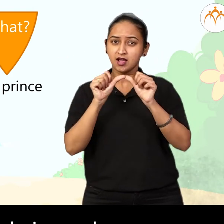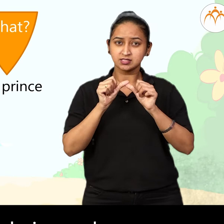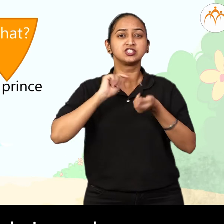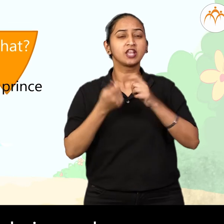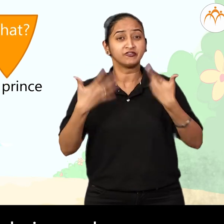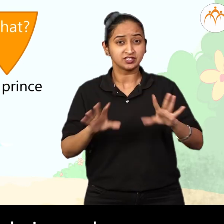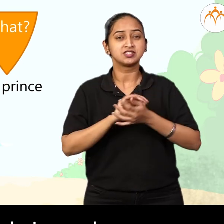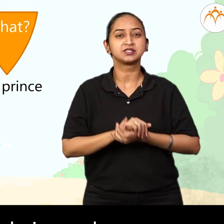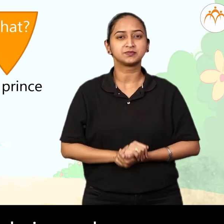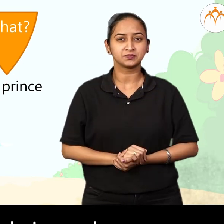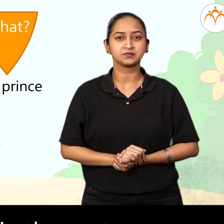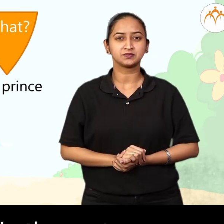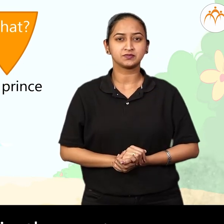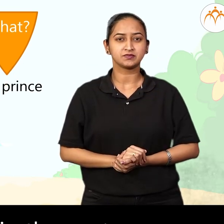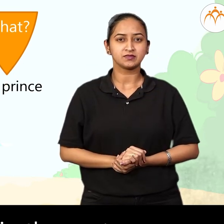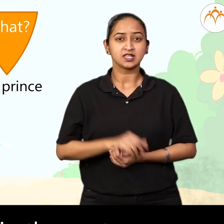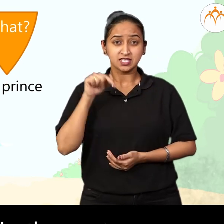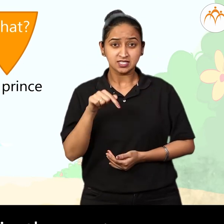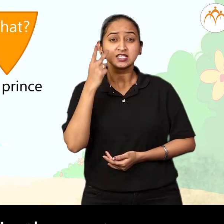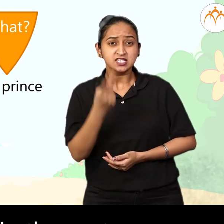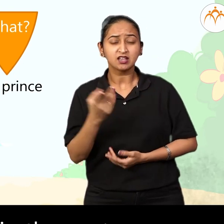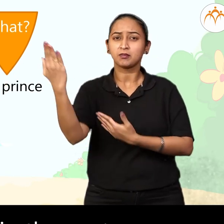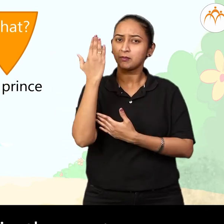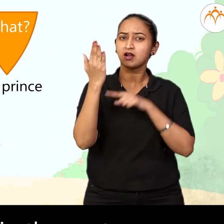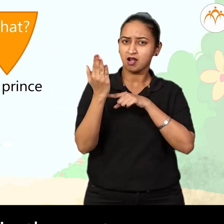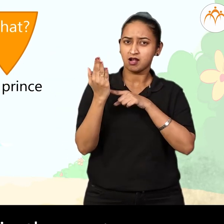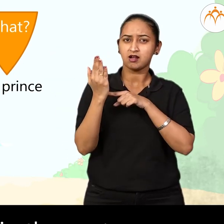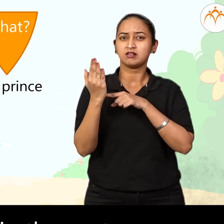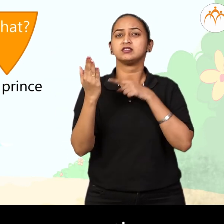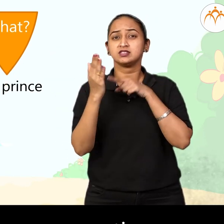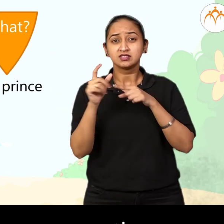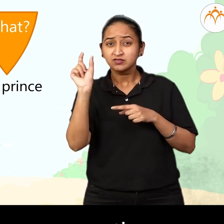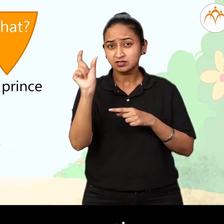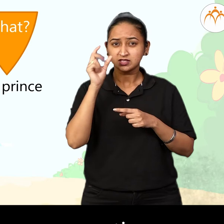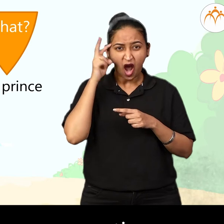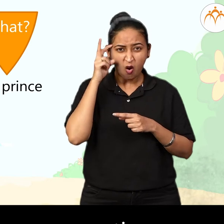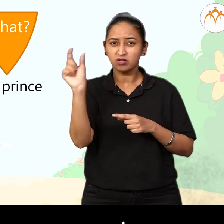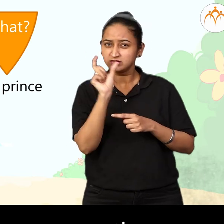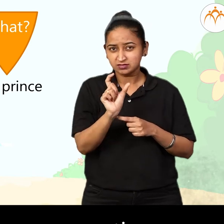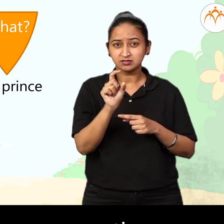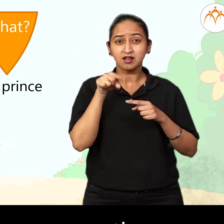in such a way that each word in the sentence is an answer to some question.